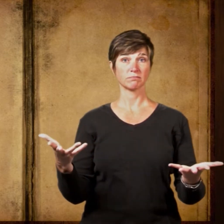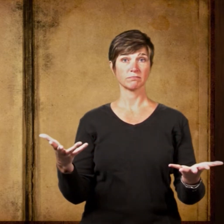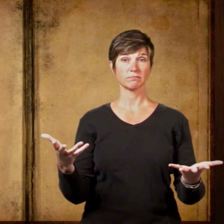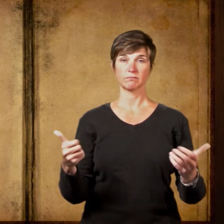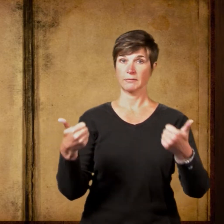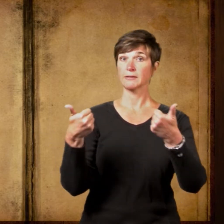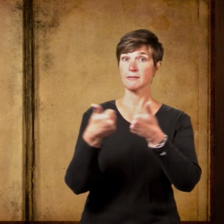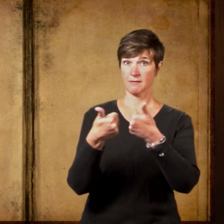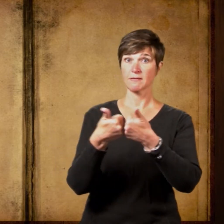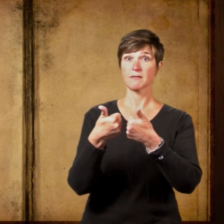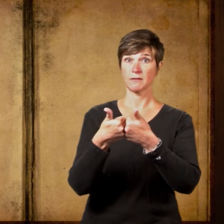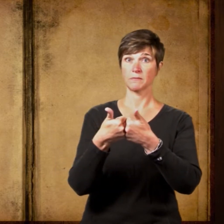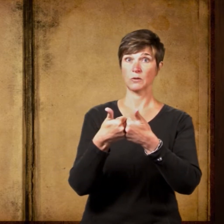A game of chance